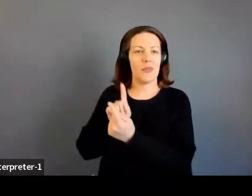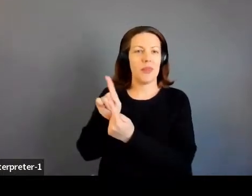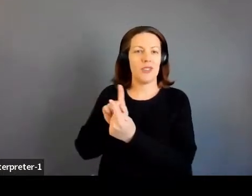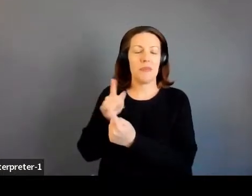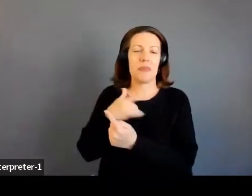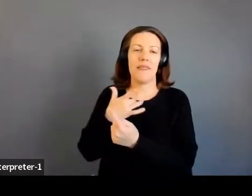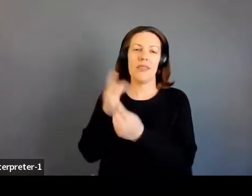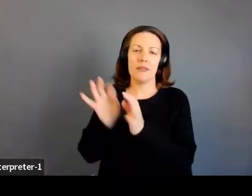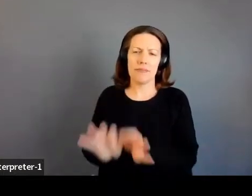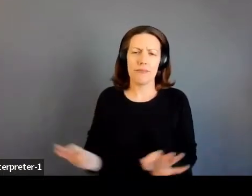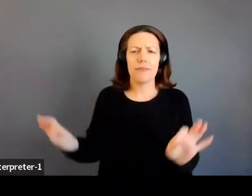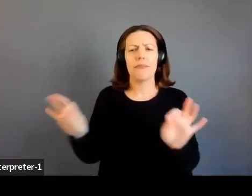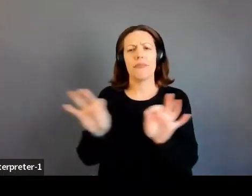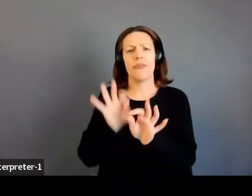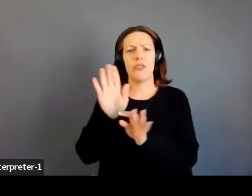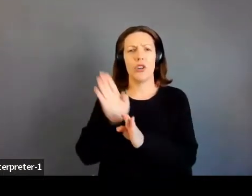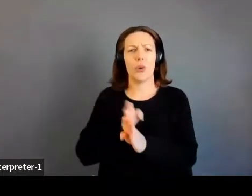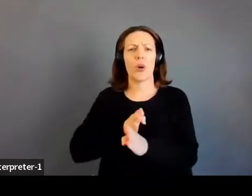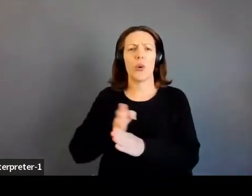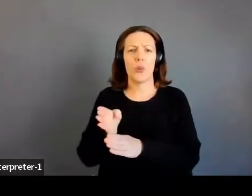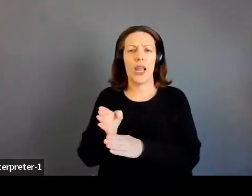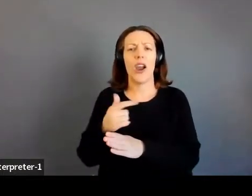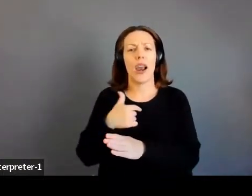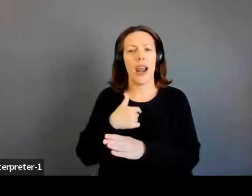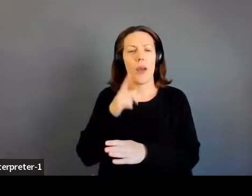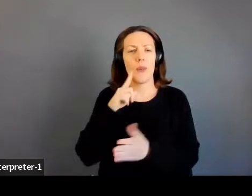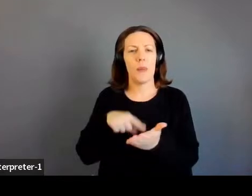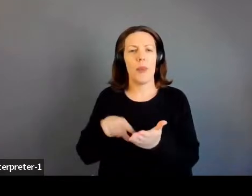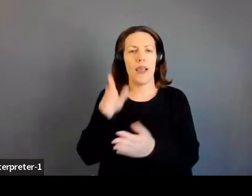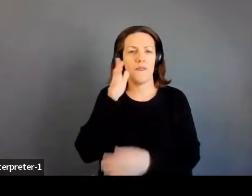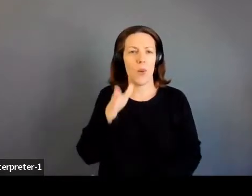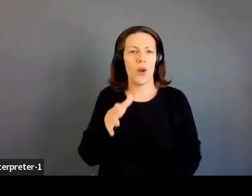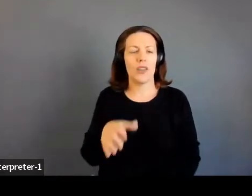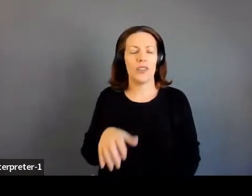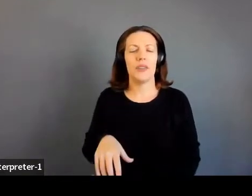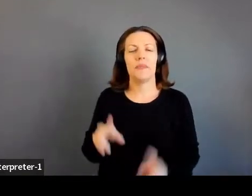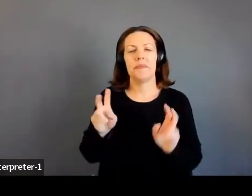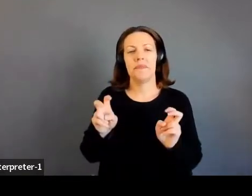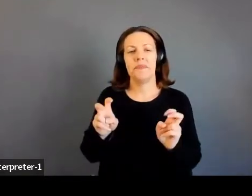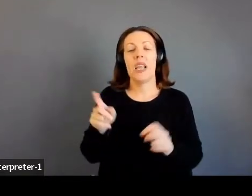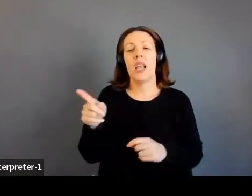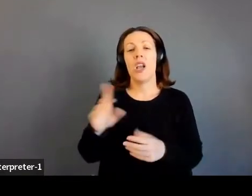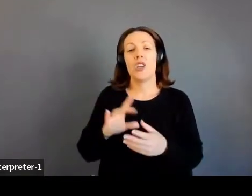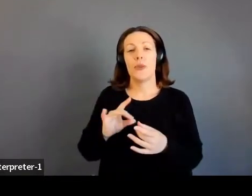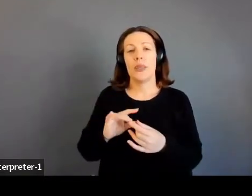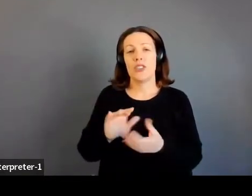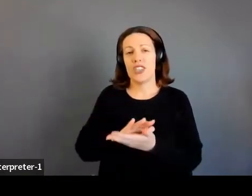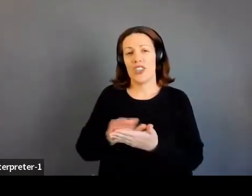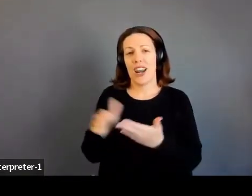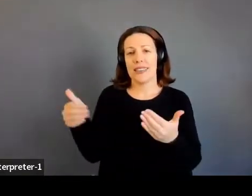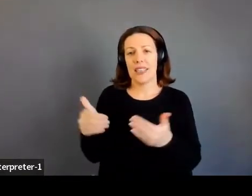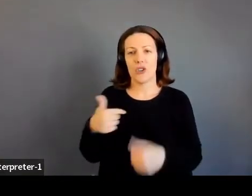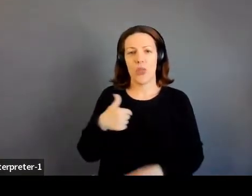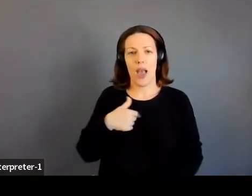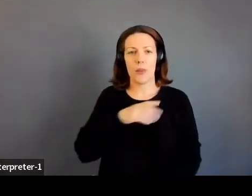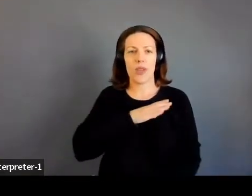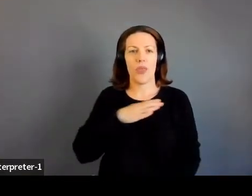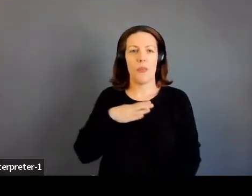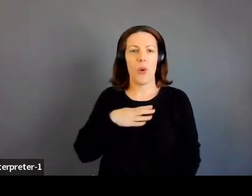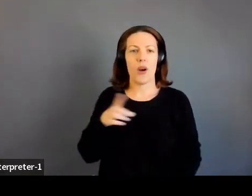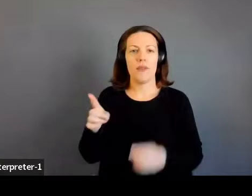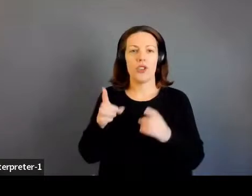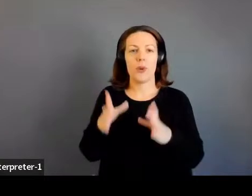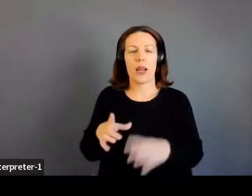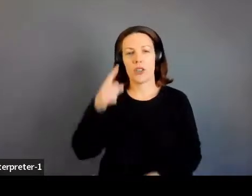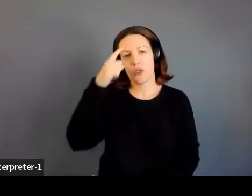things that you can have in your career. And I aim to pay it forward. So you mentioned in that very kind intro that I served on the board of directors for the